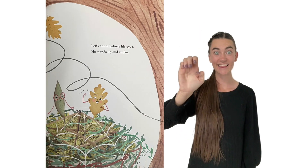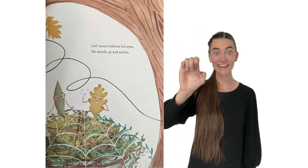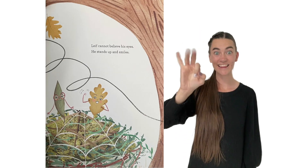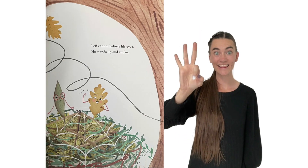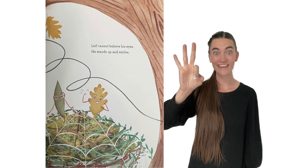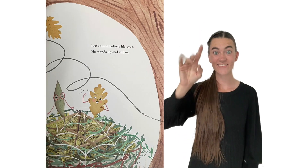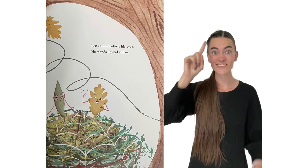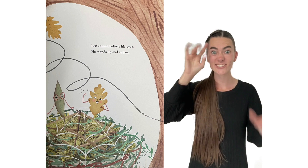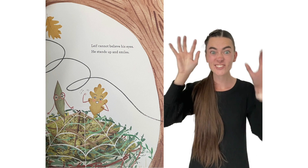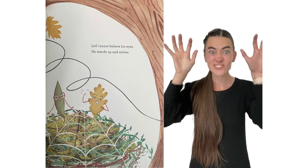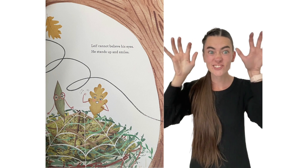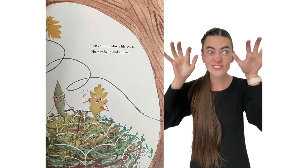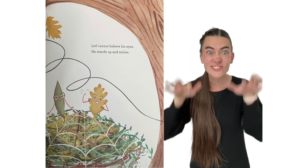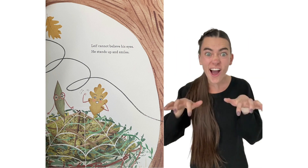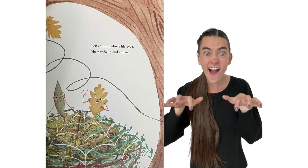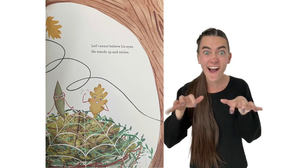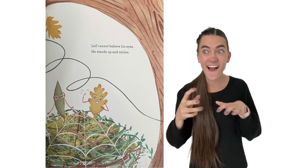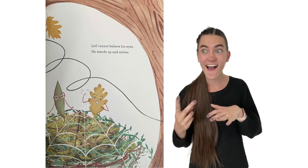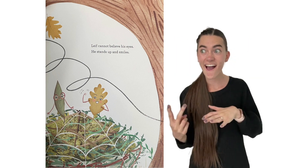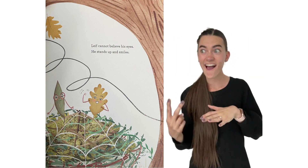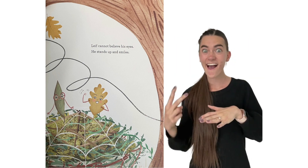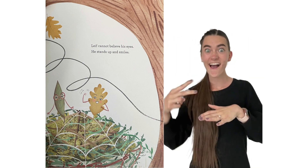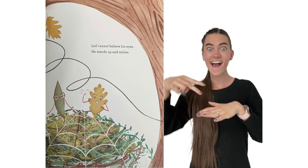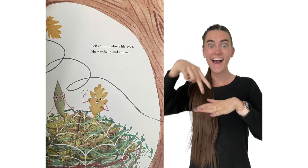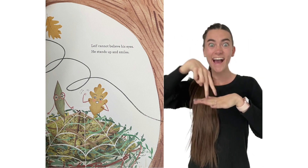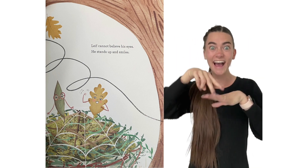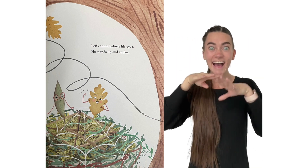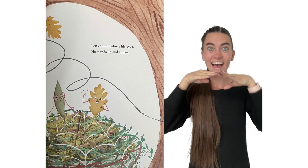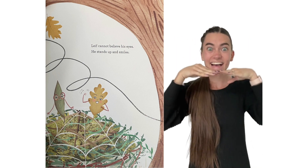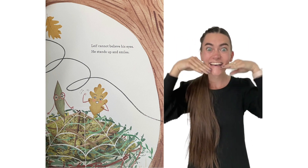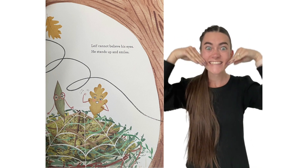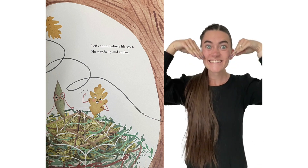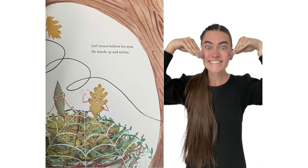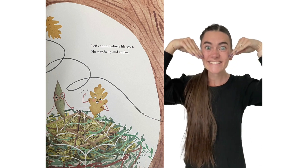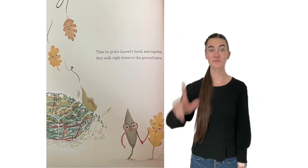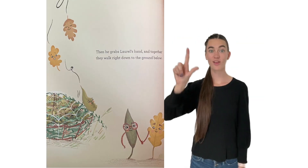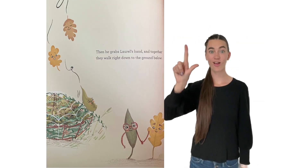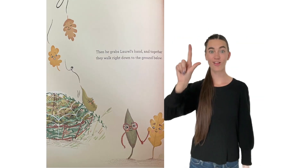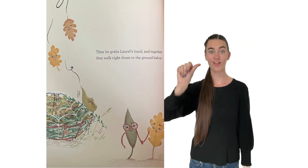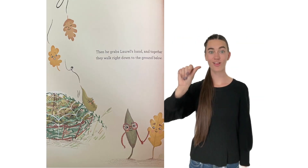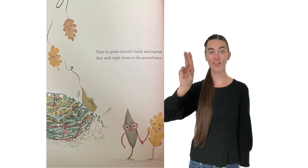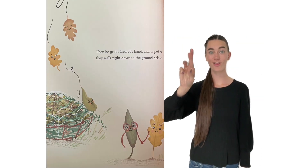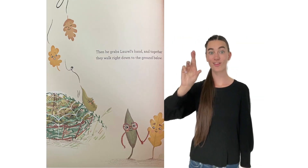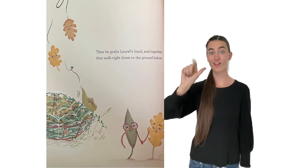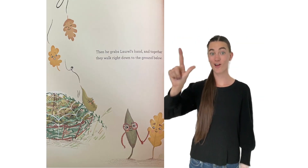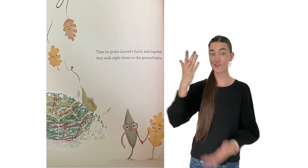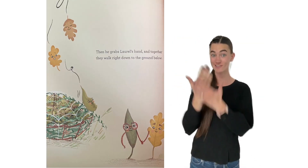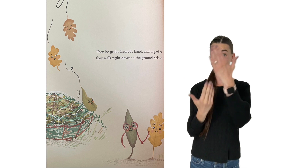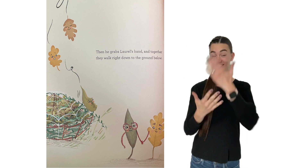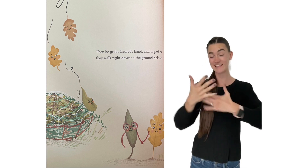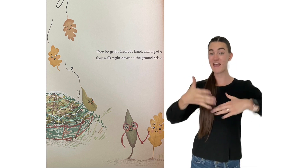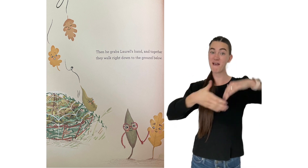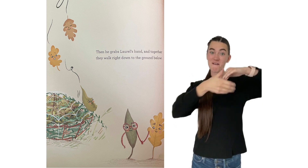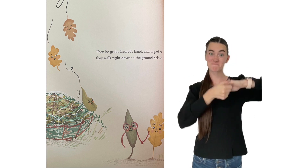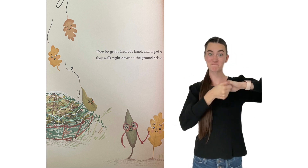Leaf cannot believe his eyes. He stands up and smiles. Then he grabs Laurel's hand and together